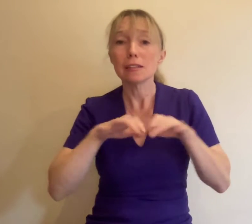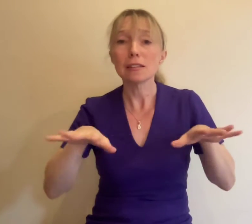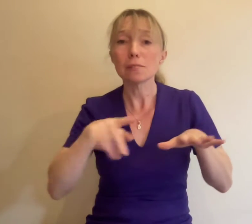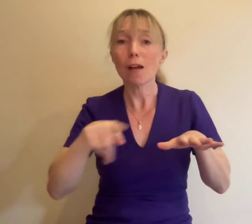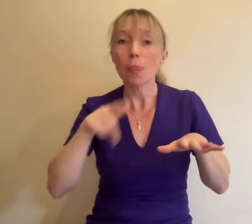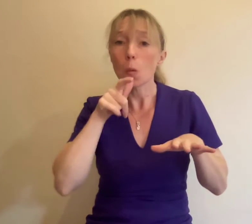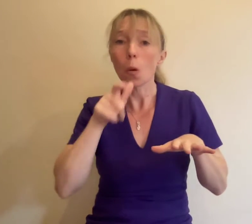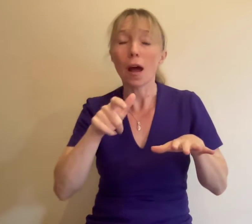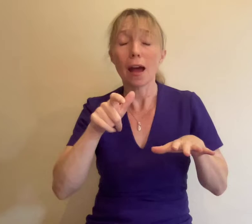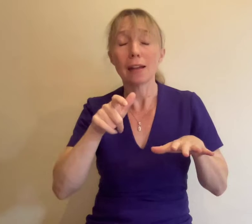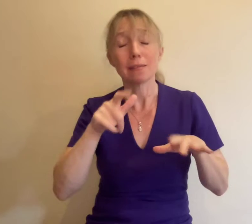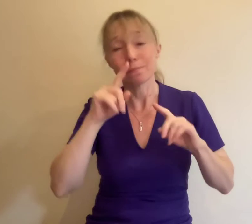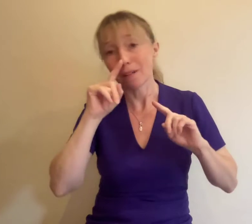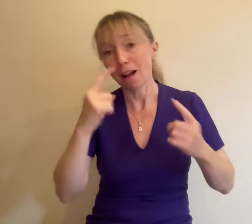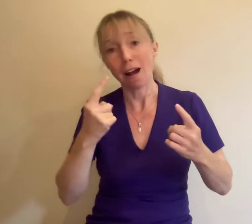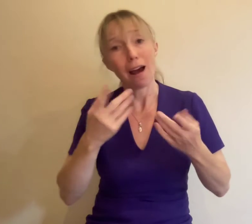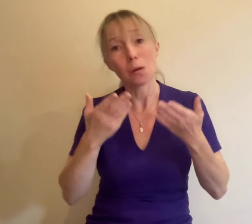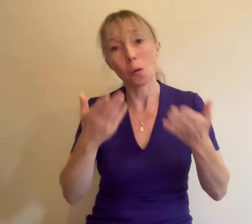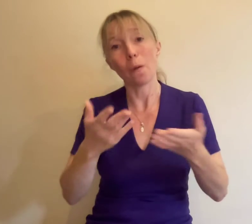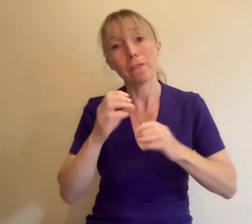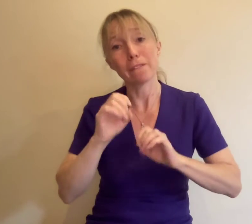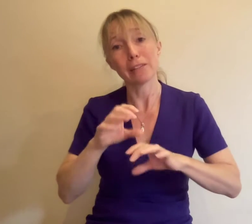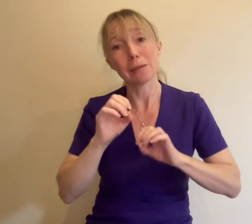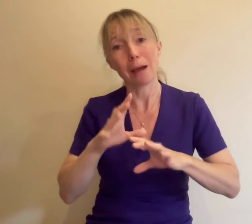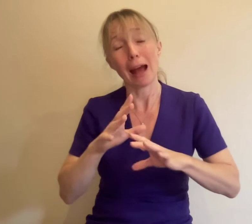understand and we are sorry not to be able to provide this